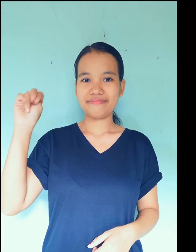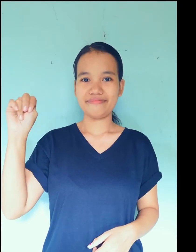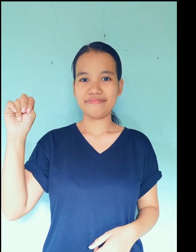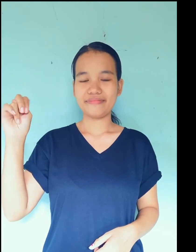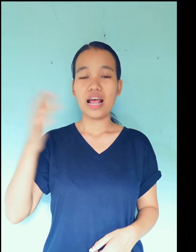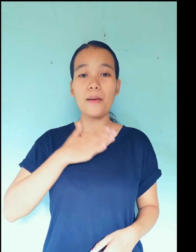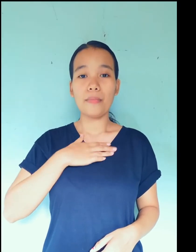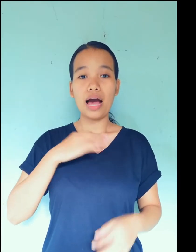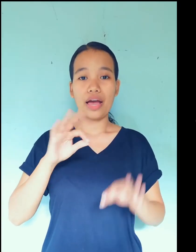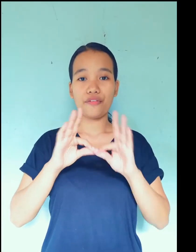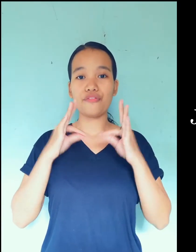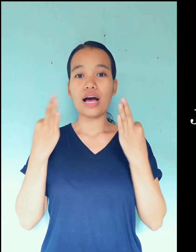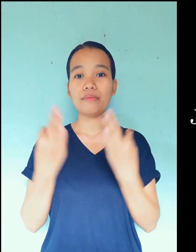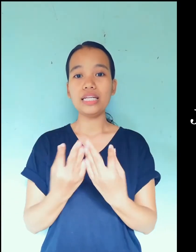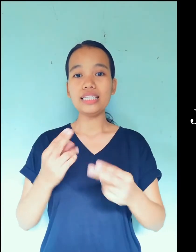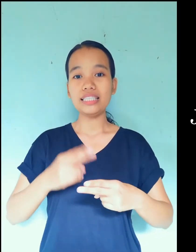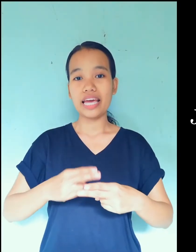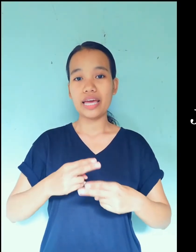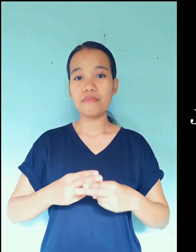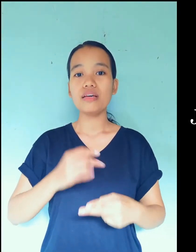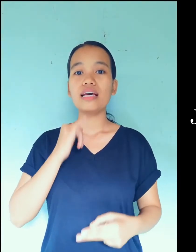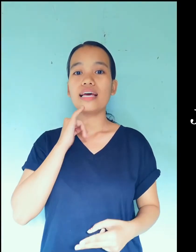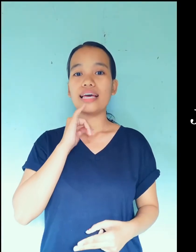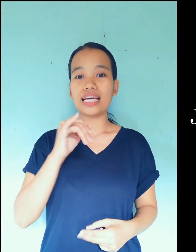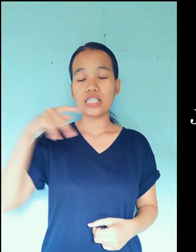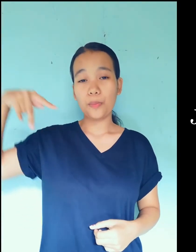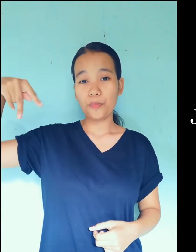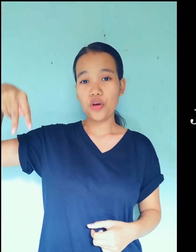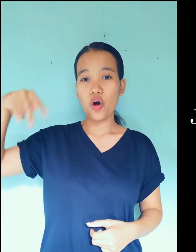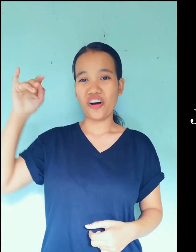My family name is Yoko.